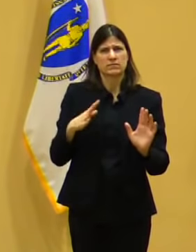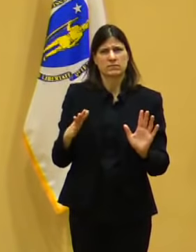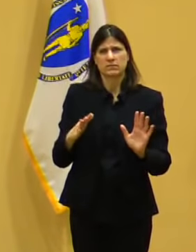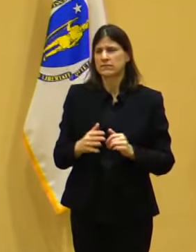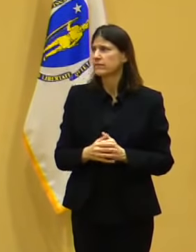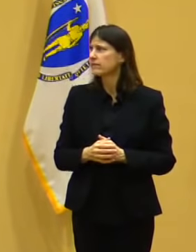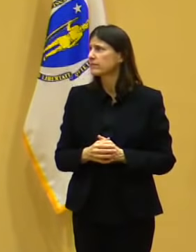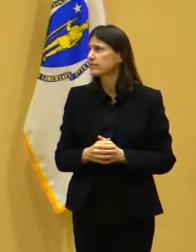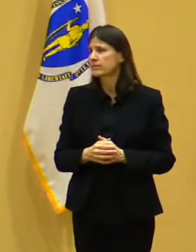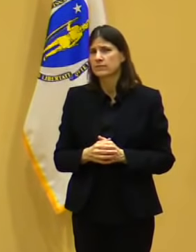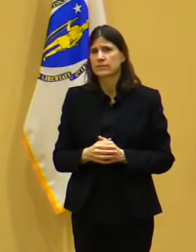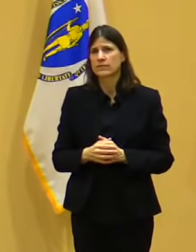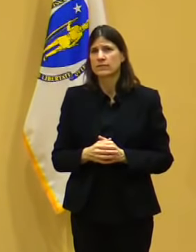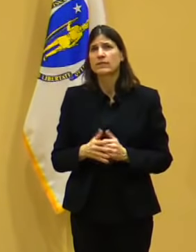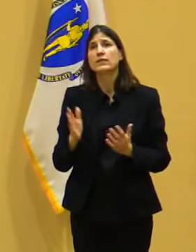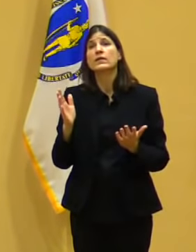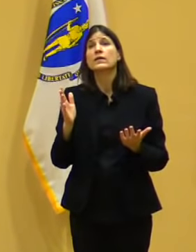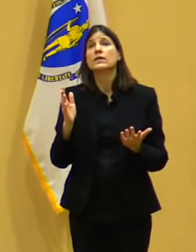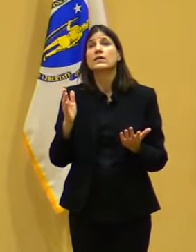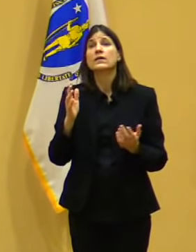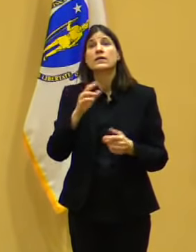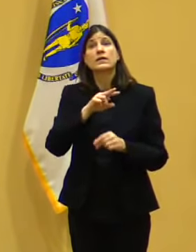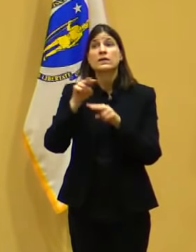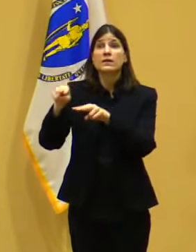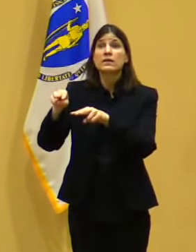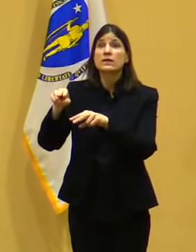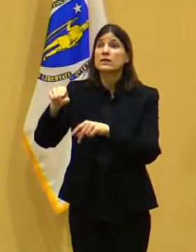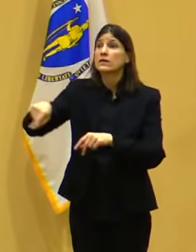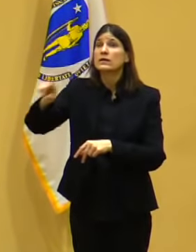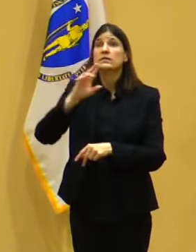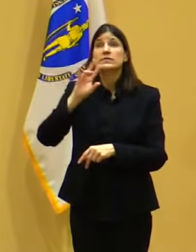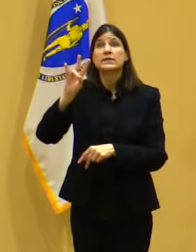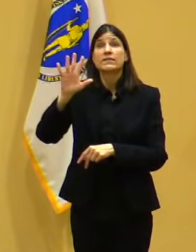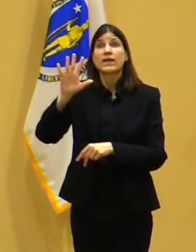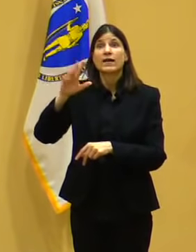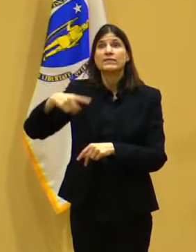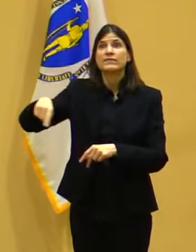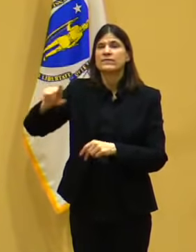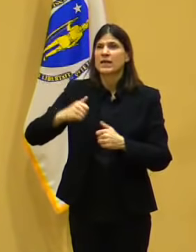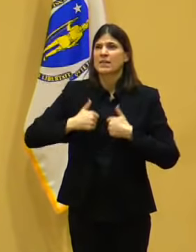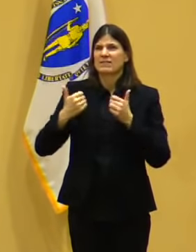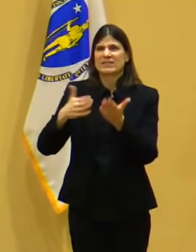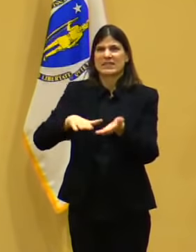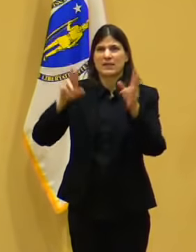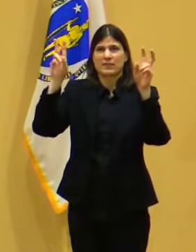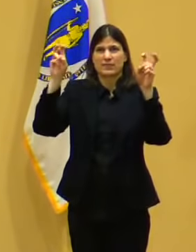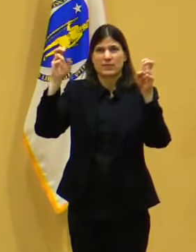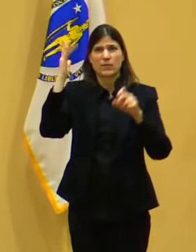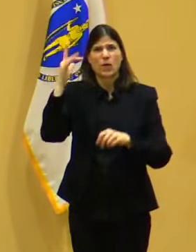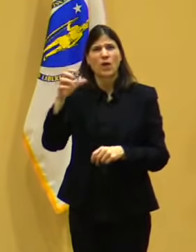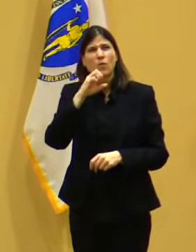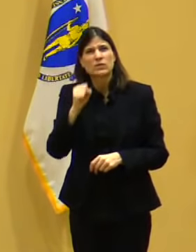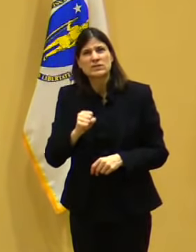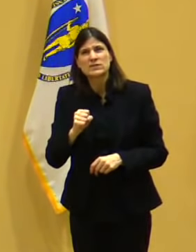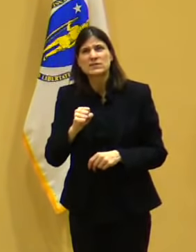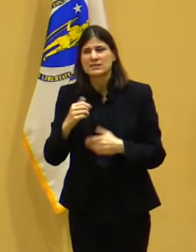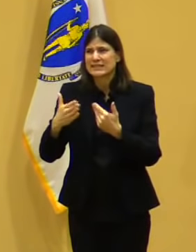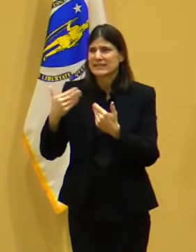death, is so much different than the data for everybody else. Everybody else.